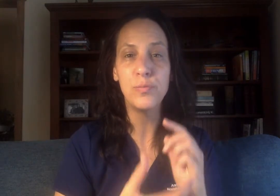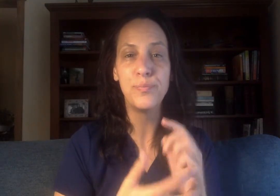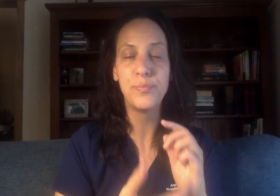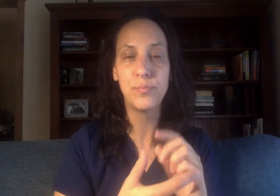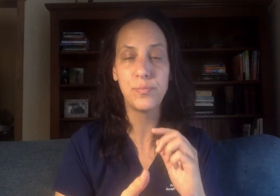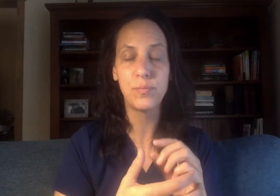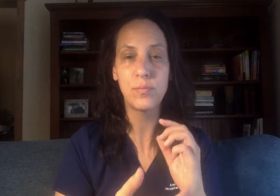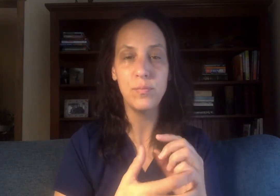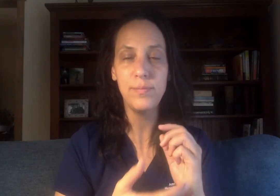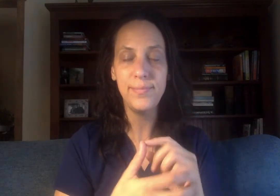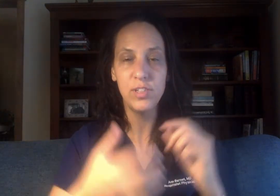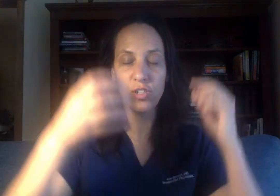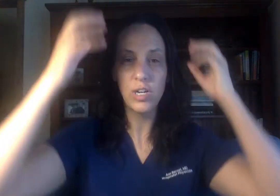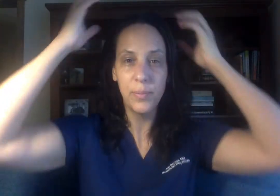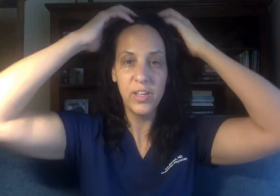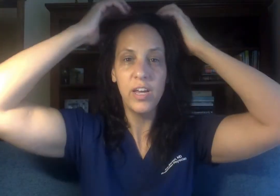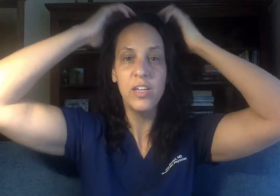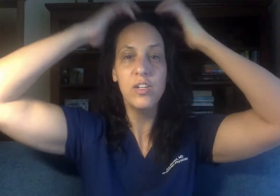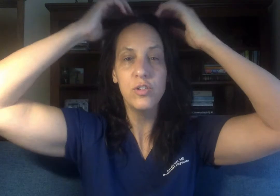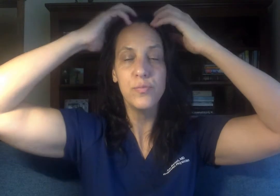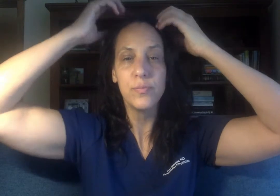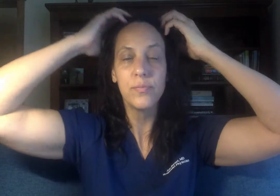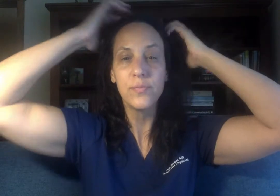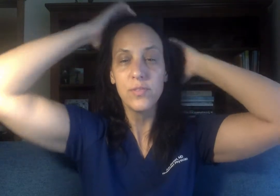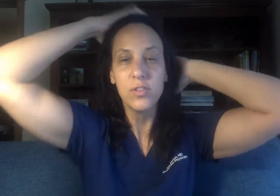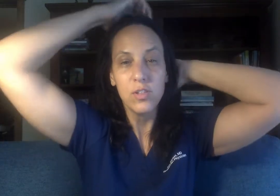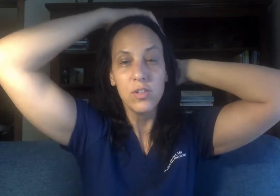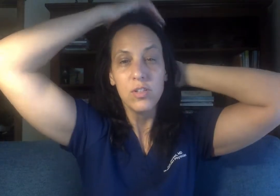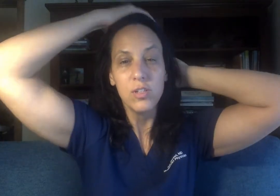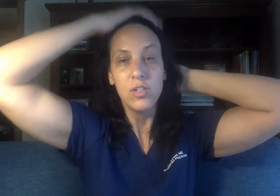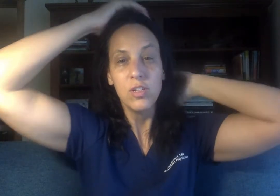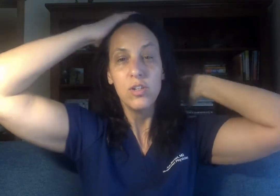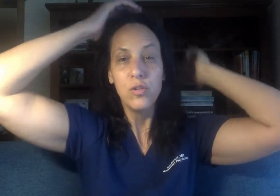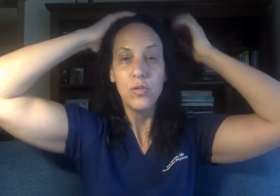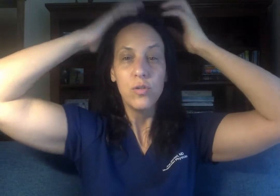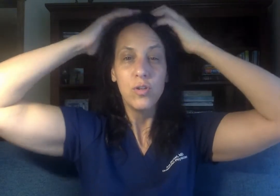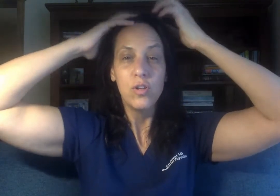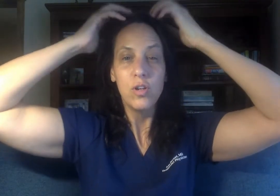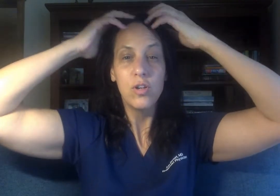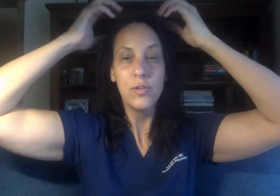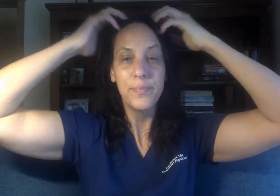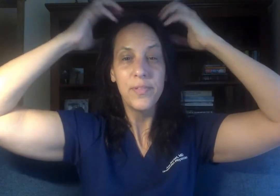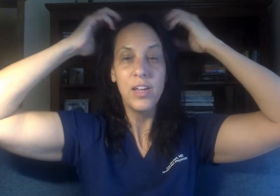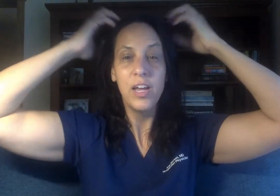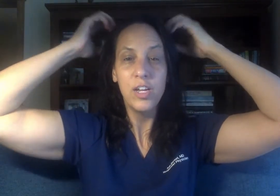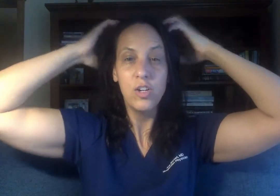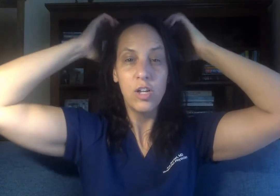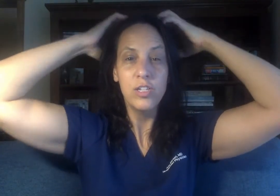top of the head and I acknowledge